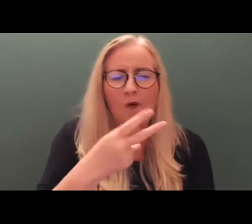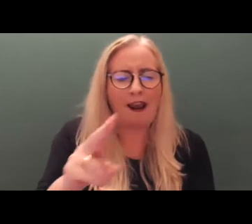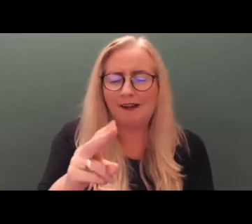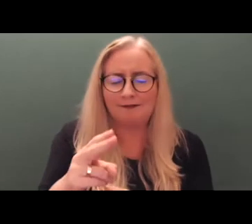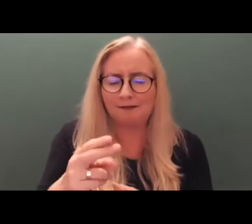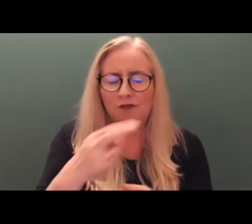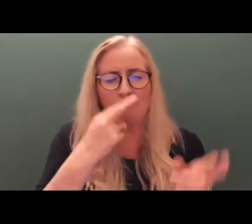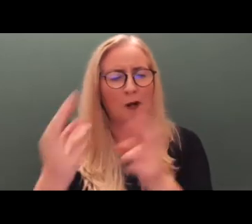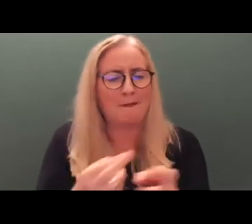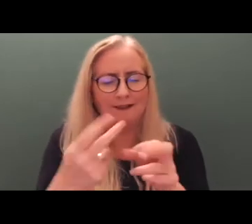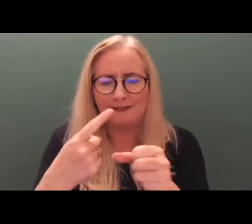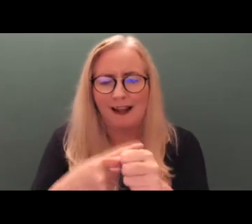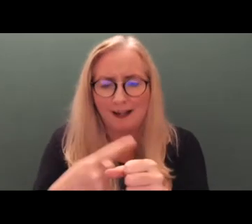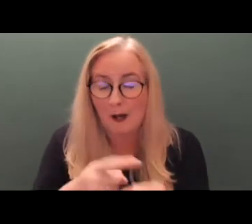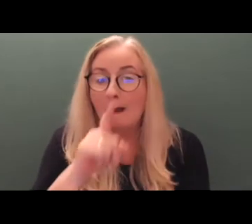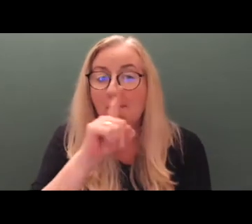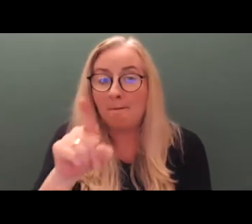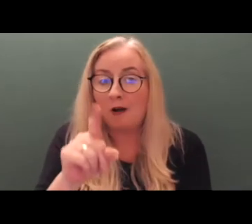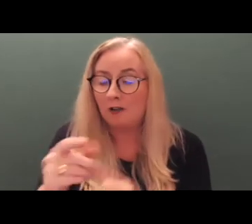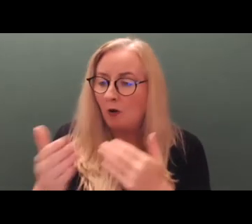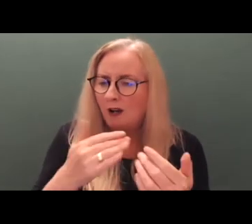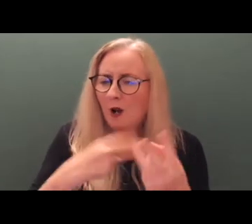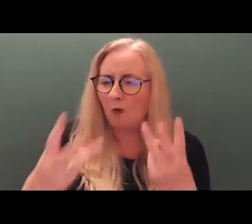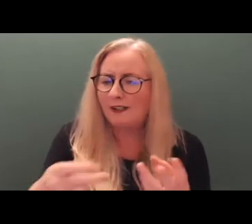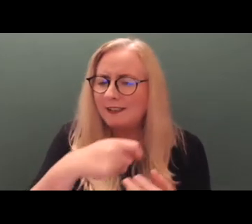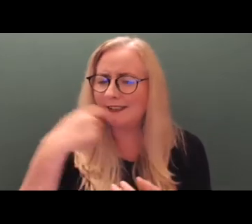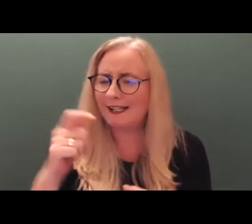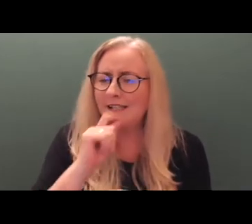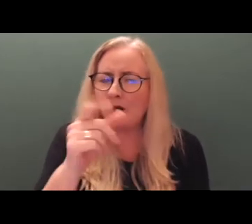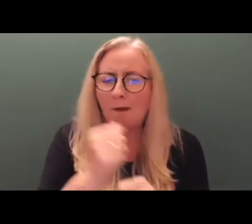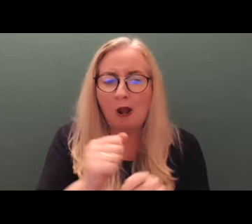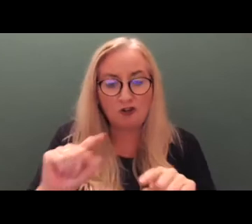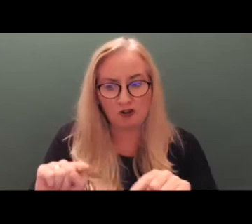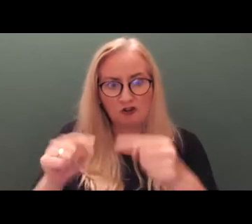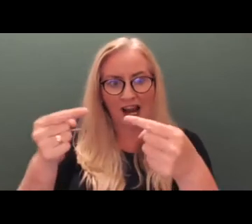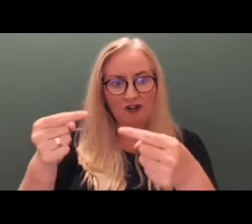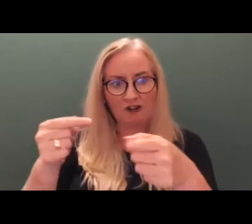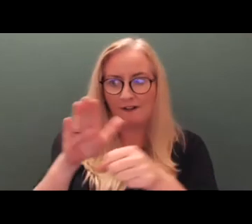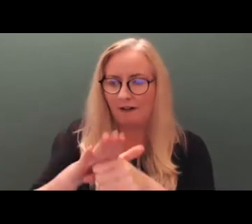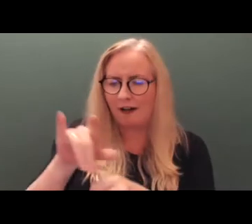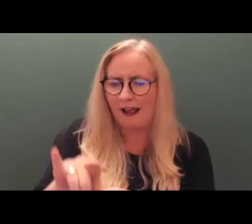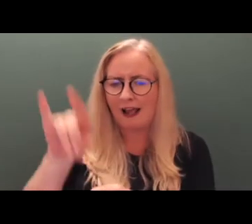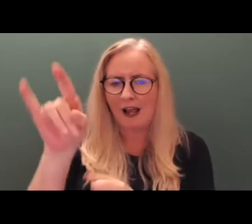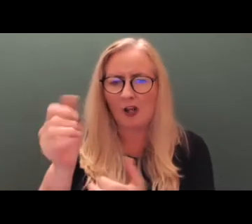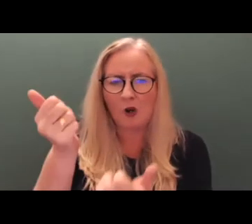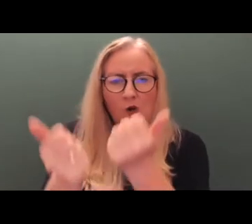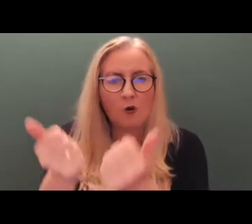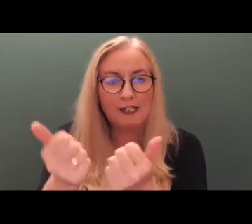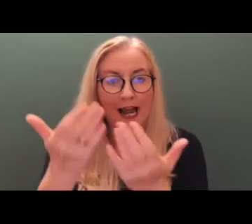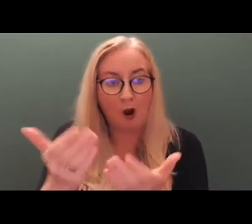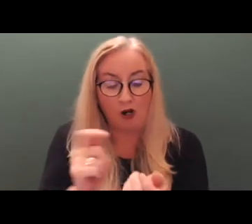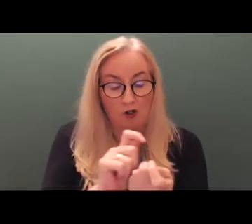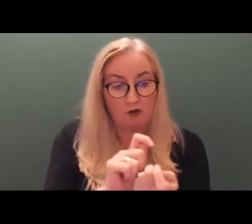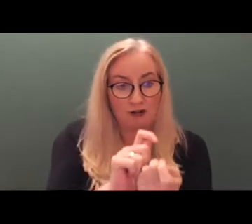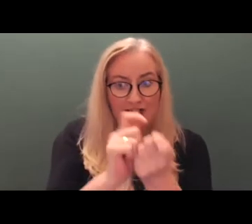Rather, what I want to do is to tell you about the challenges facing the High Court in transitioning persons